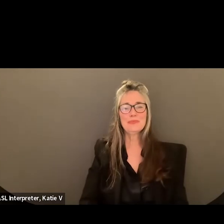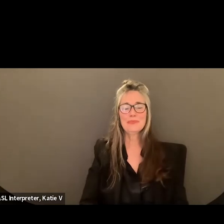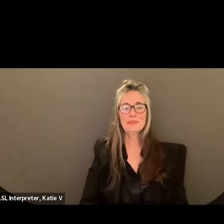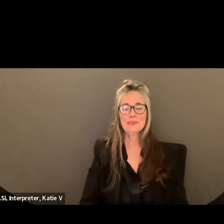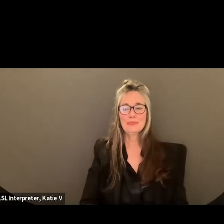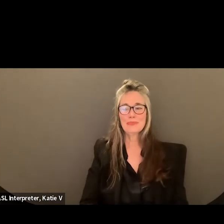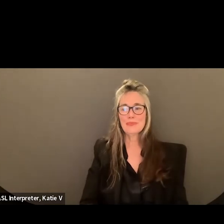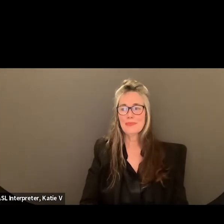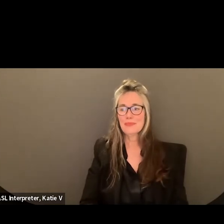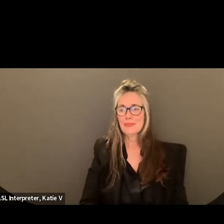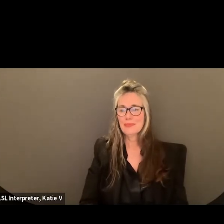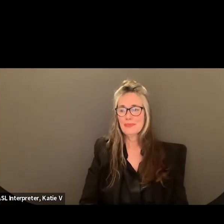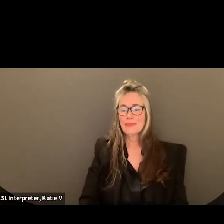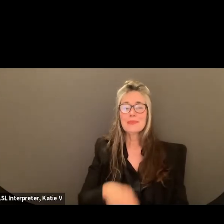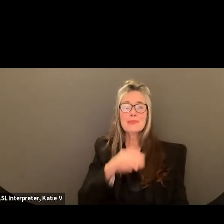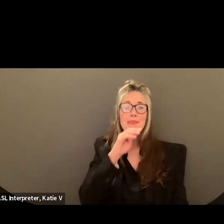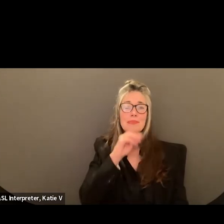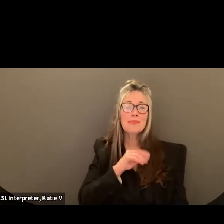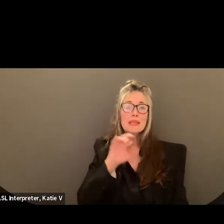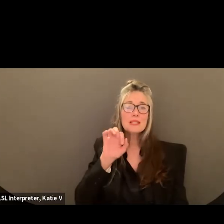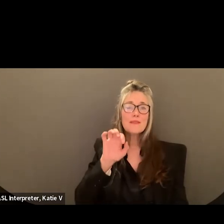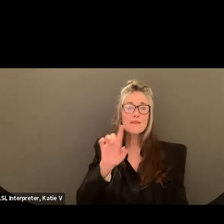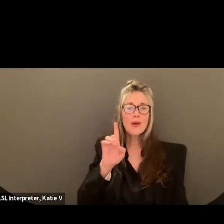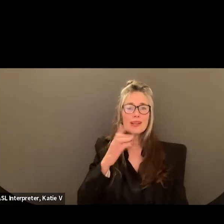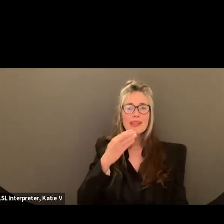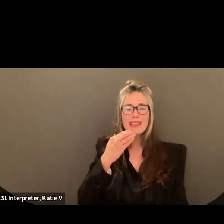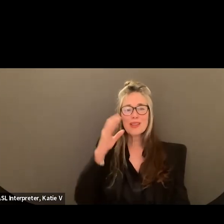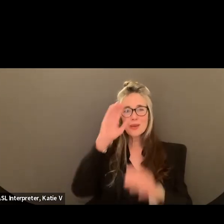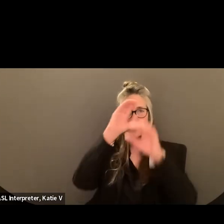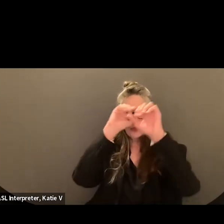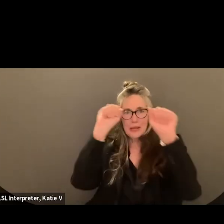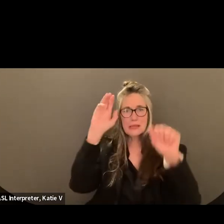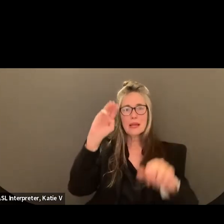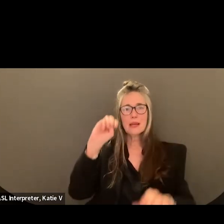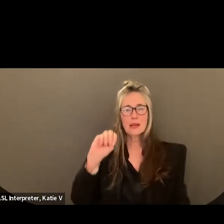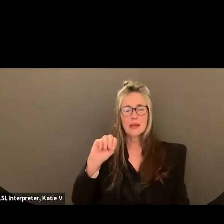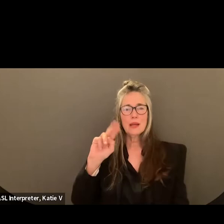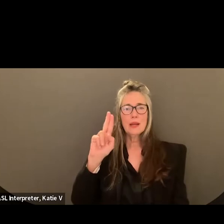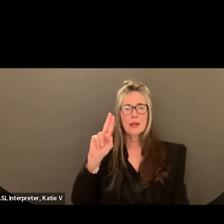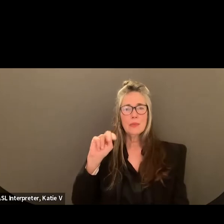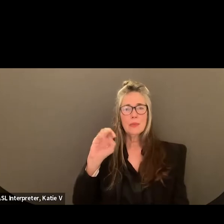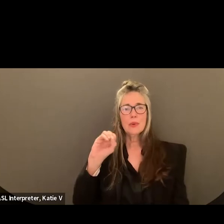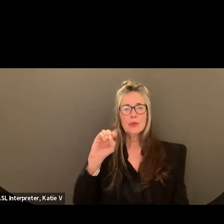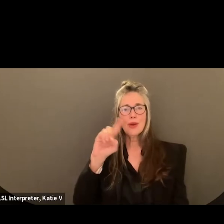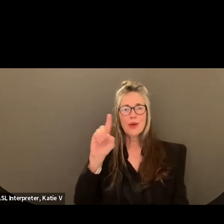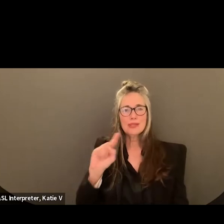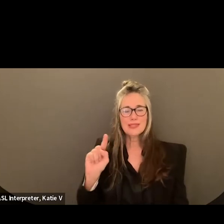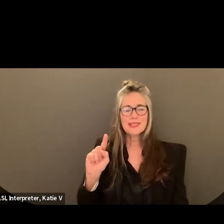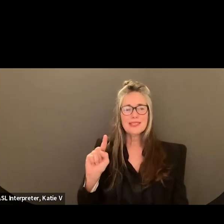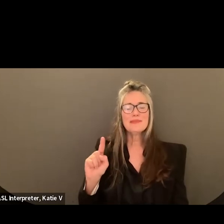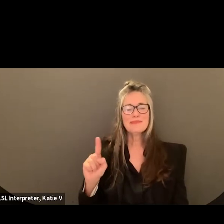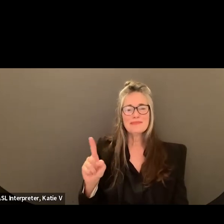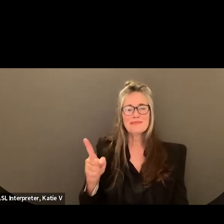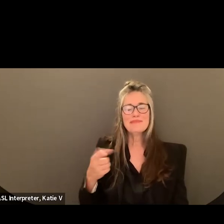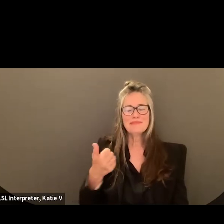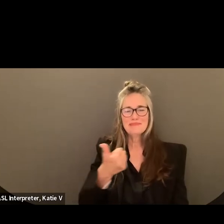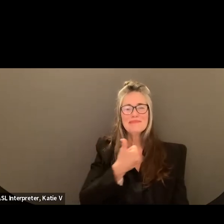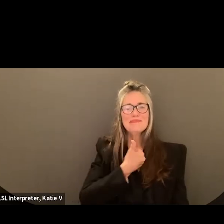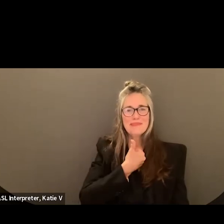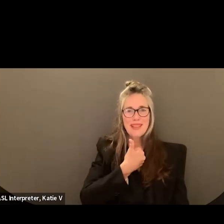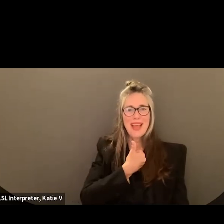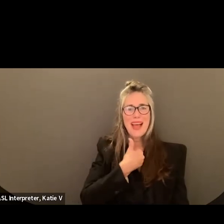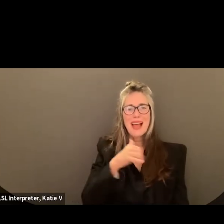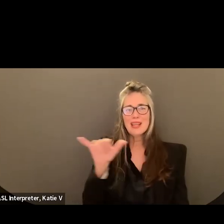Ms. Ford? Thank you, President Munoz. Well, I too would like to draw recognition